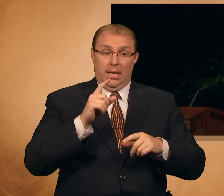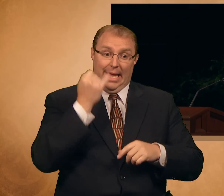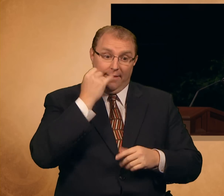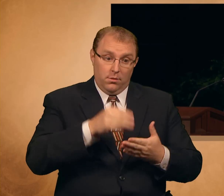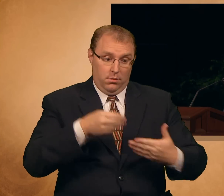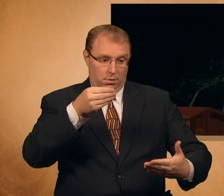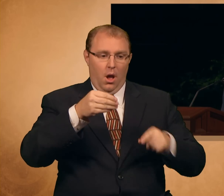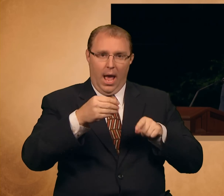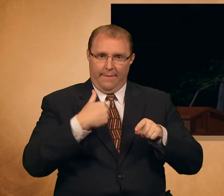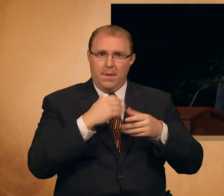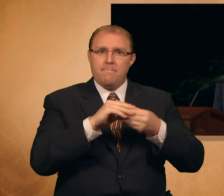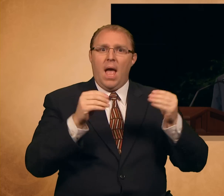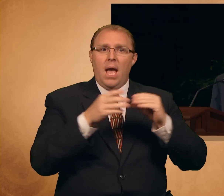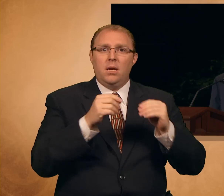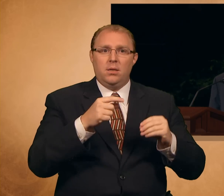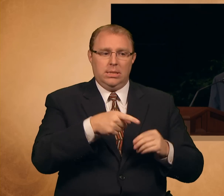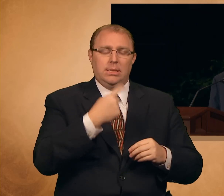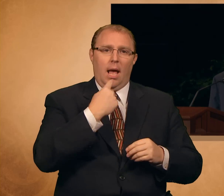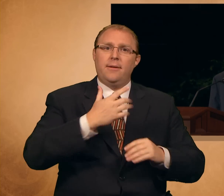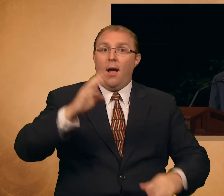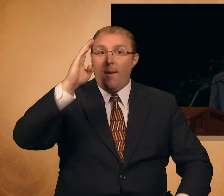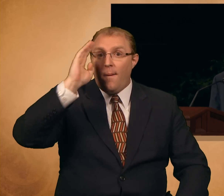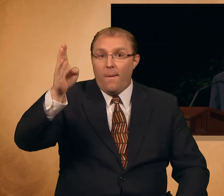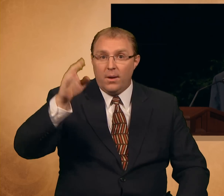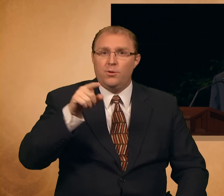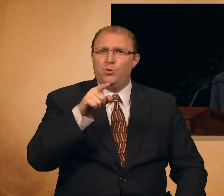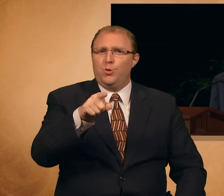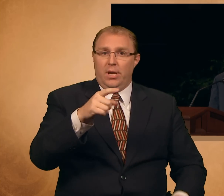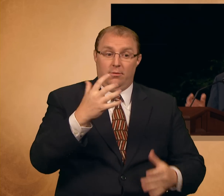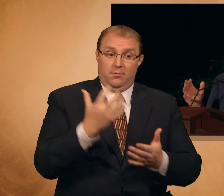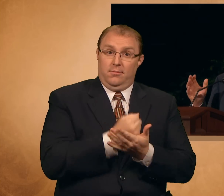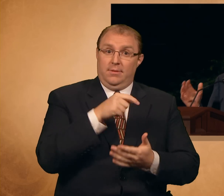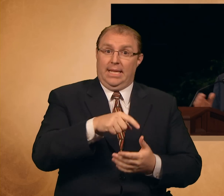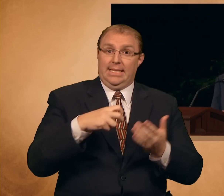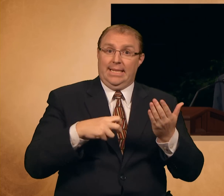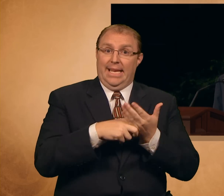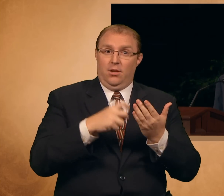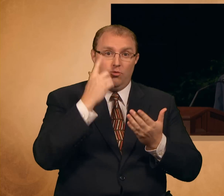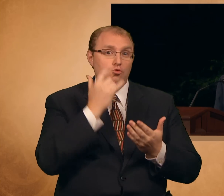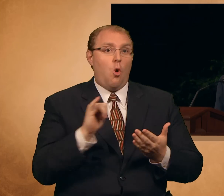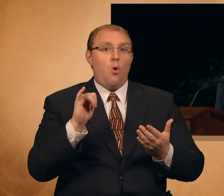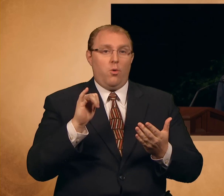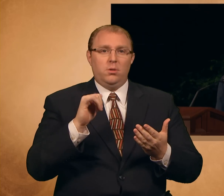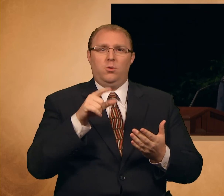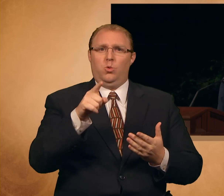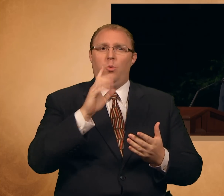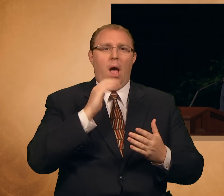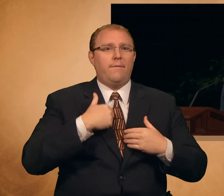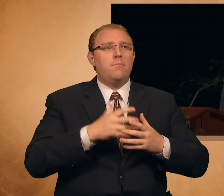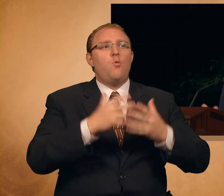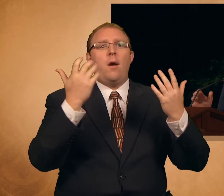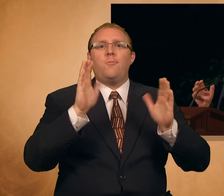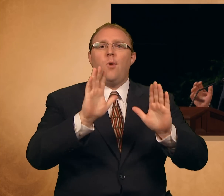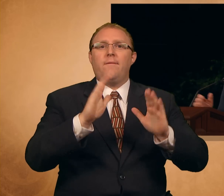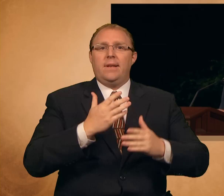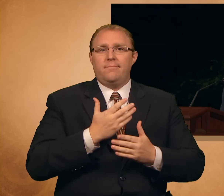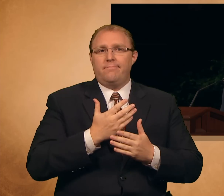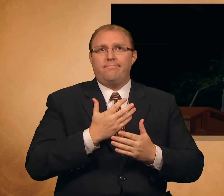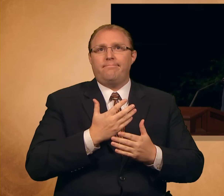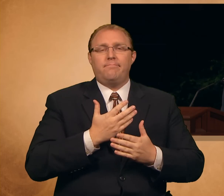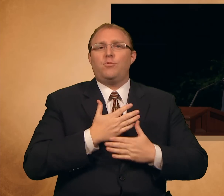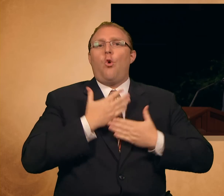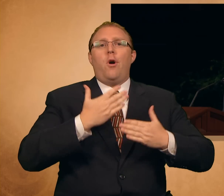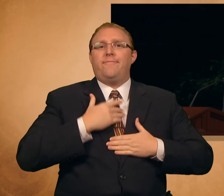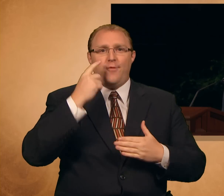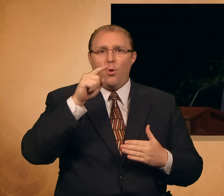the lucky finder of this golden ticket. Tremendous things are in store for you. Many wonderful surprises await you. Mystic